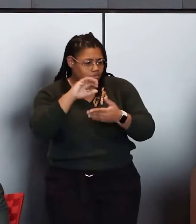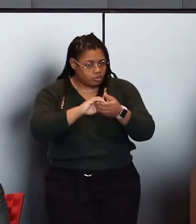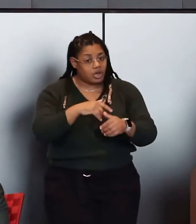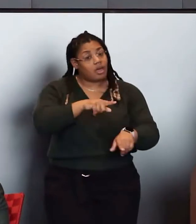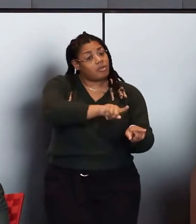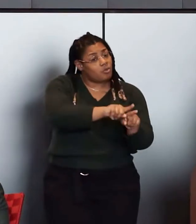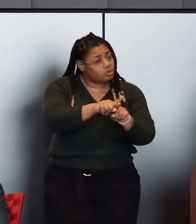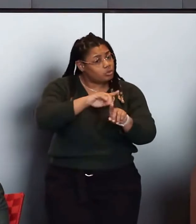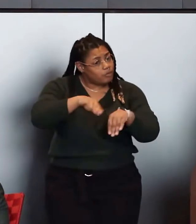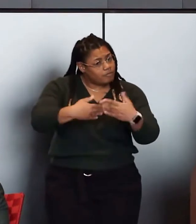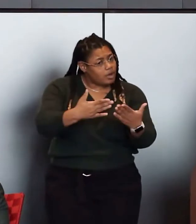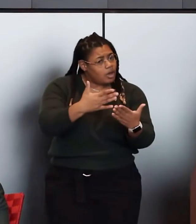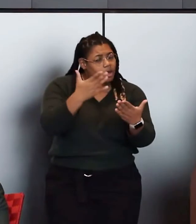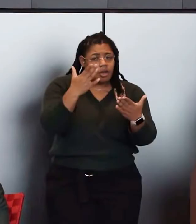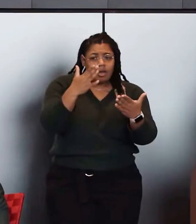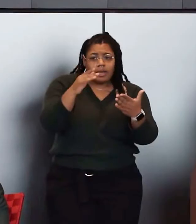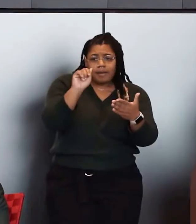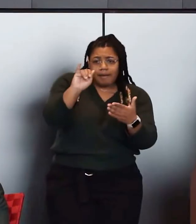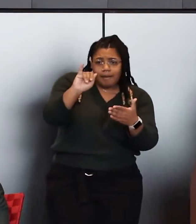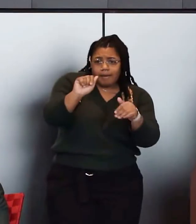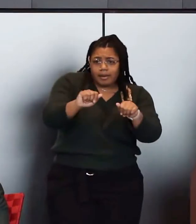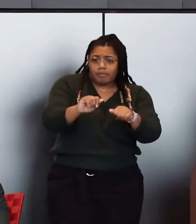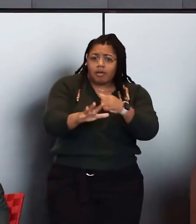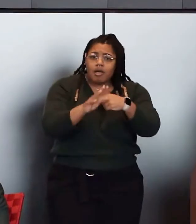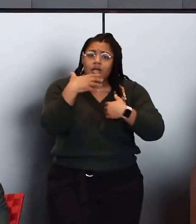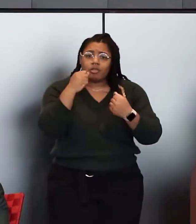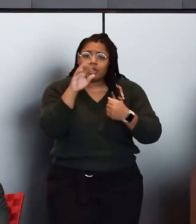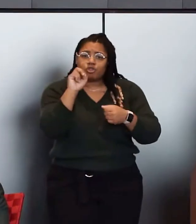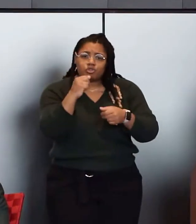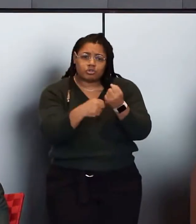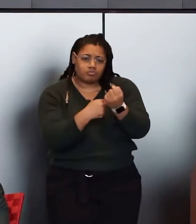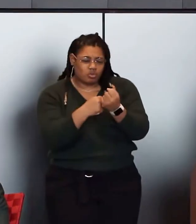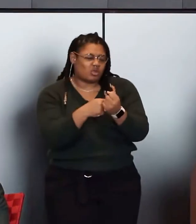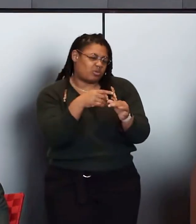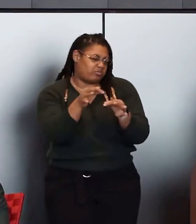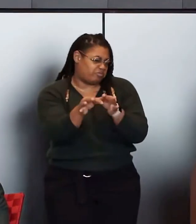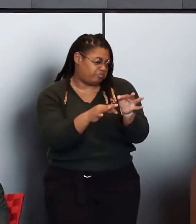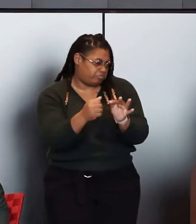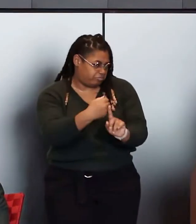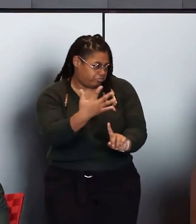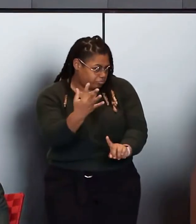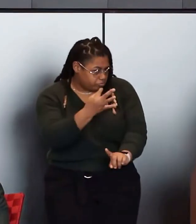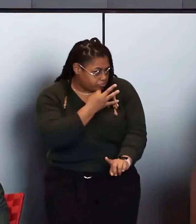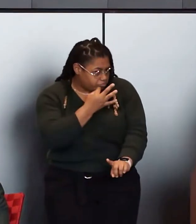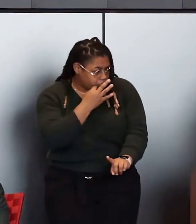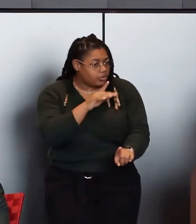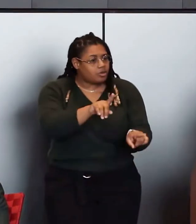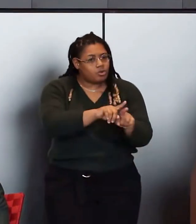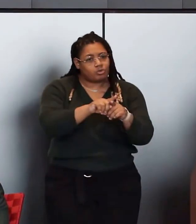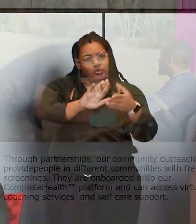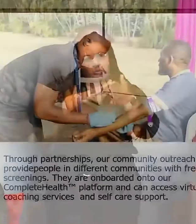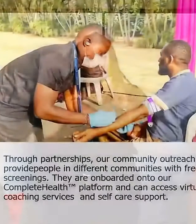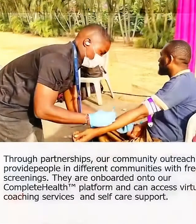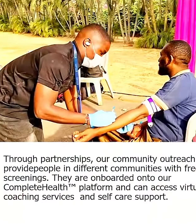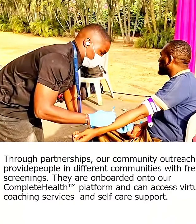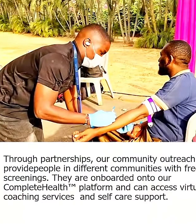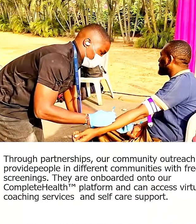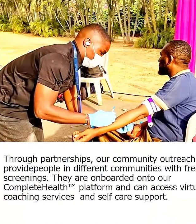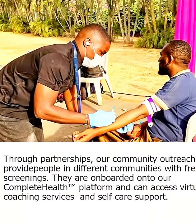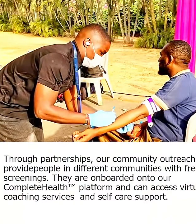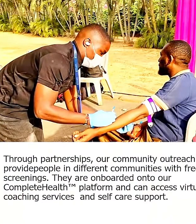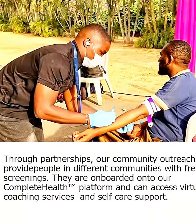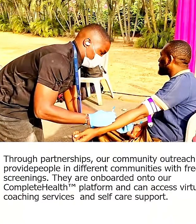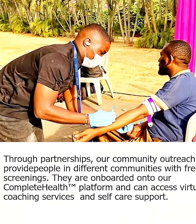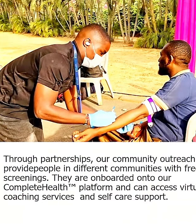-enabled self-care support, which I'll get into shortly through our coaching model, as well as community outreach. Here you see we offer three